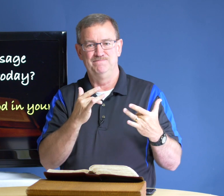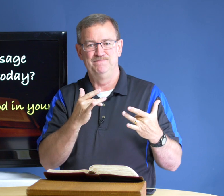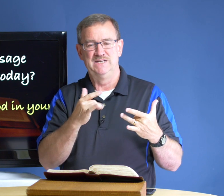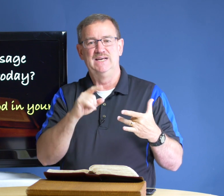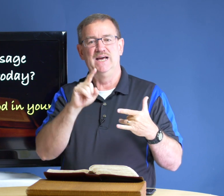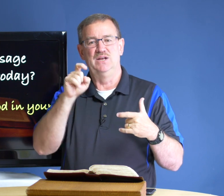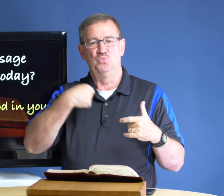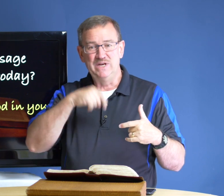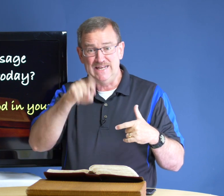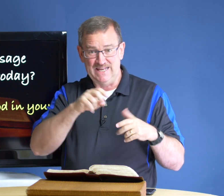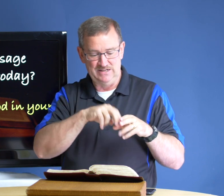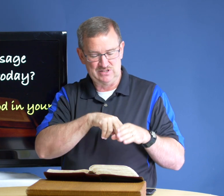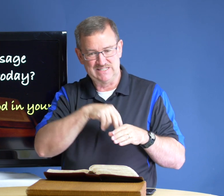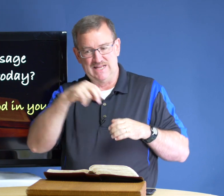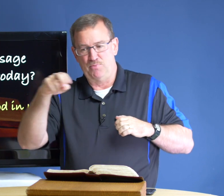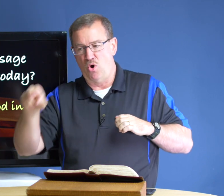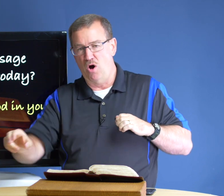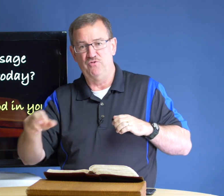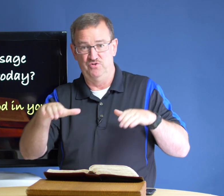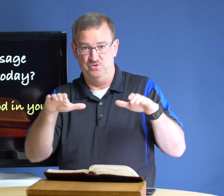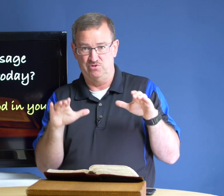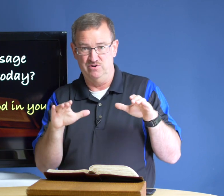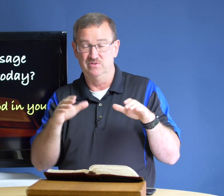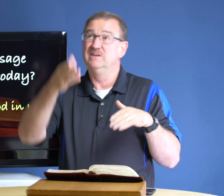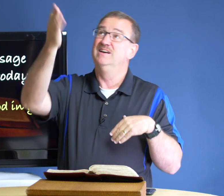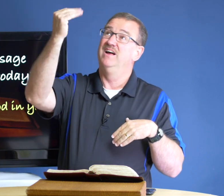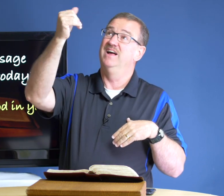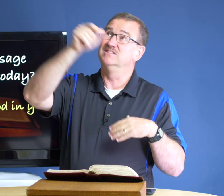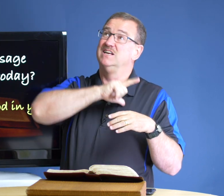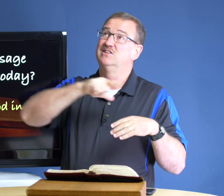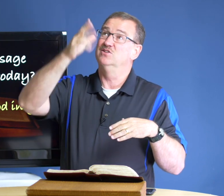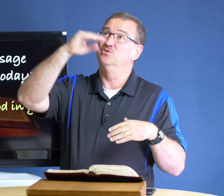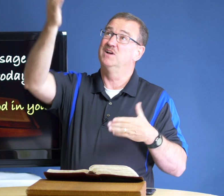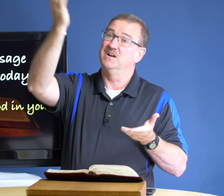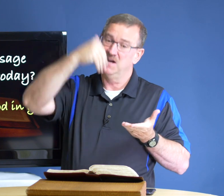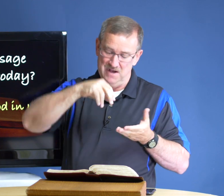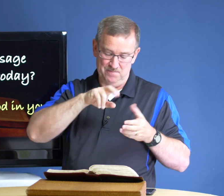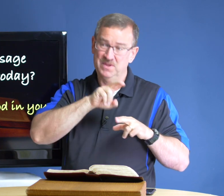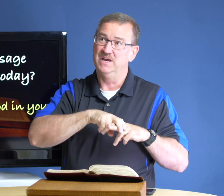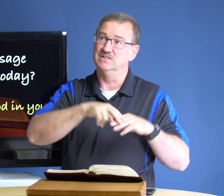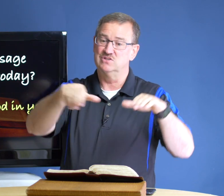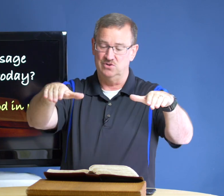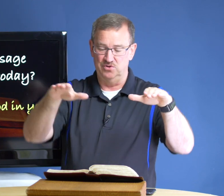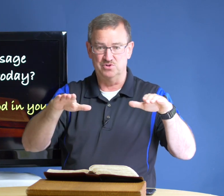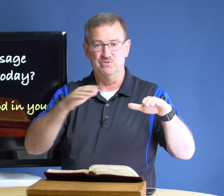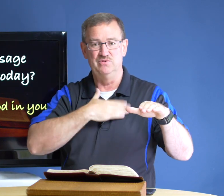and we need to step off the throne and say to the lord god come and sit on the throne